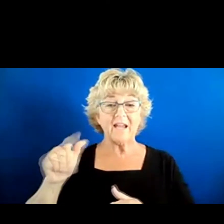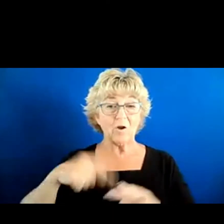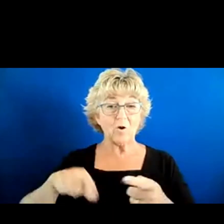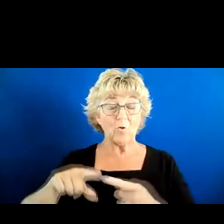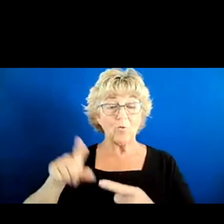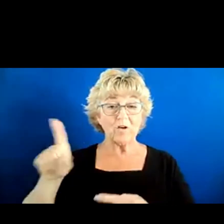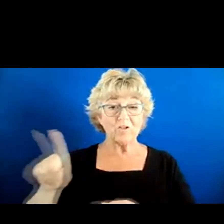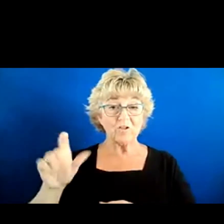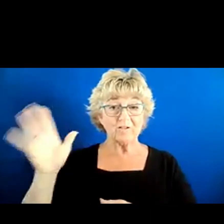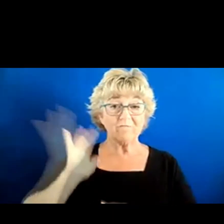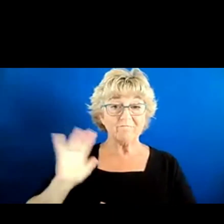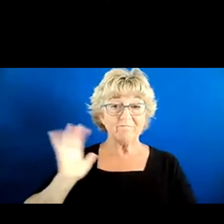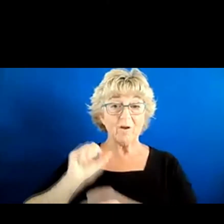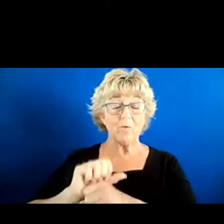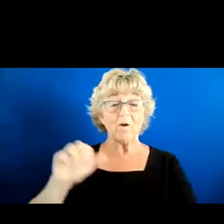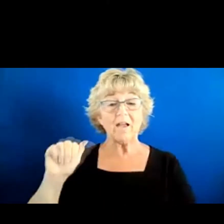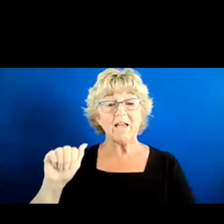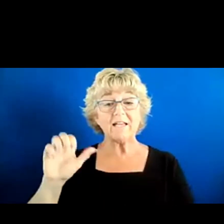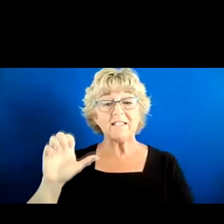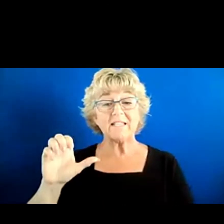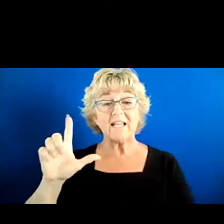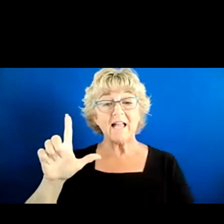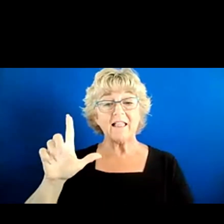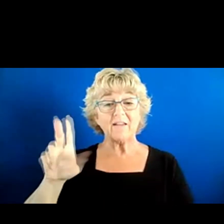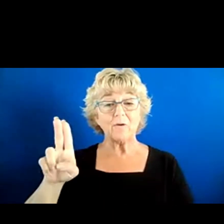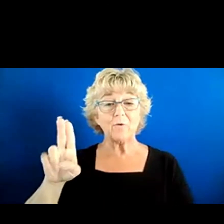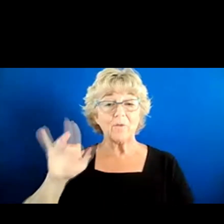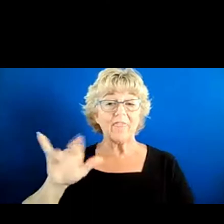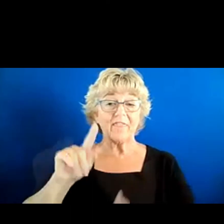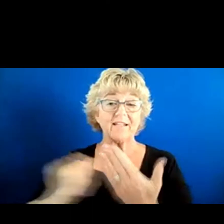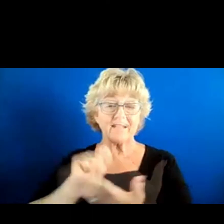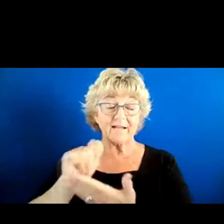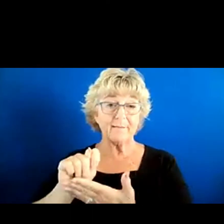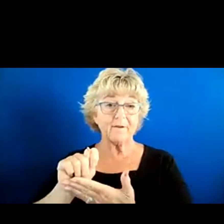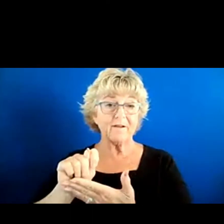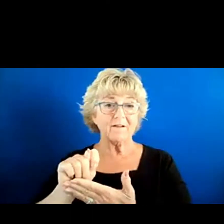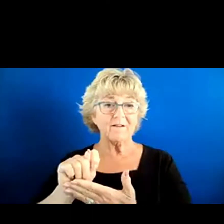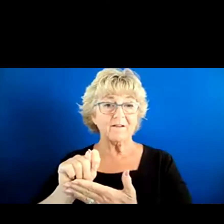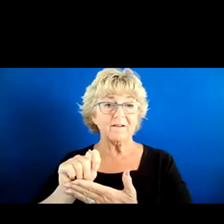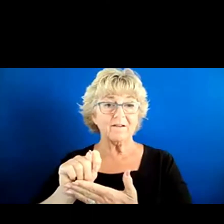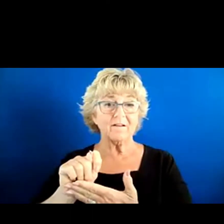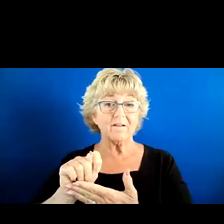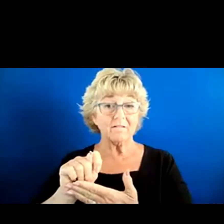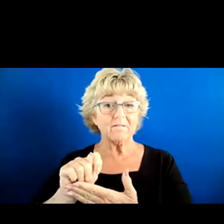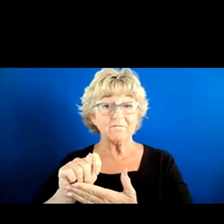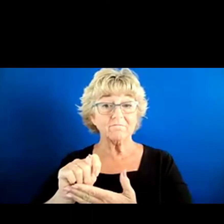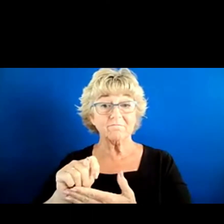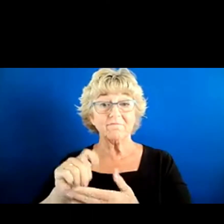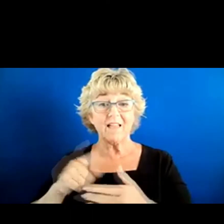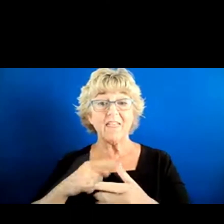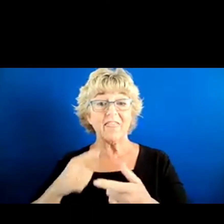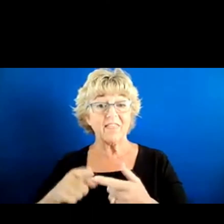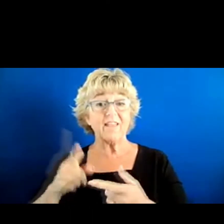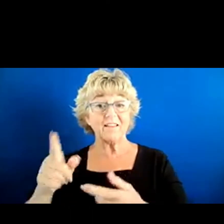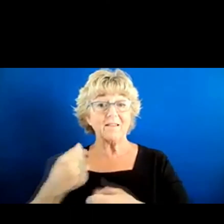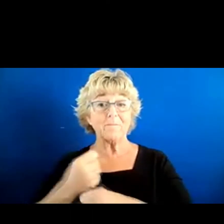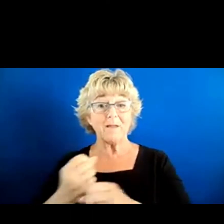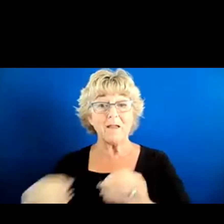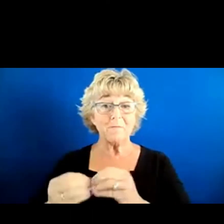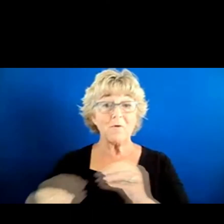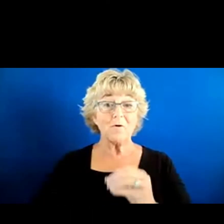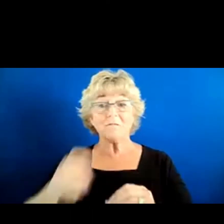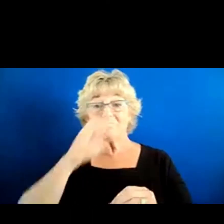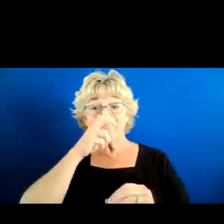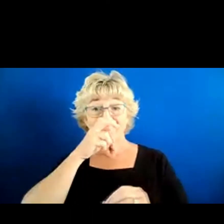working at the ACLU at the time. They really kind of strengthened the requirements. So,